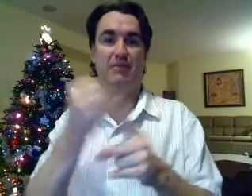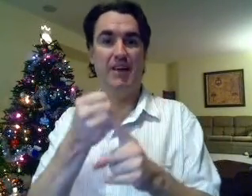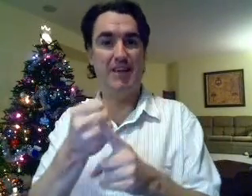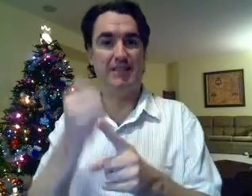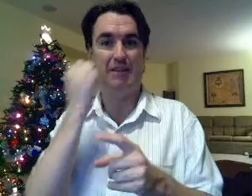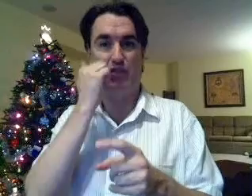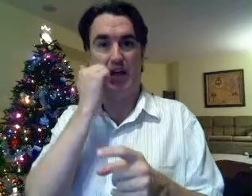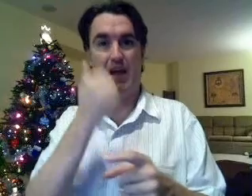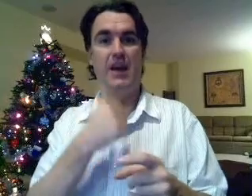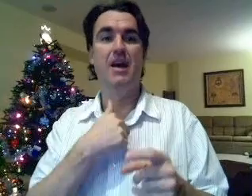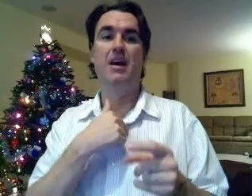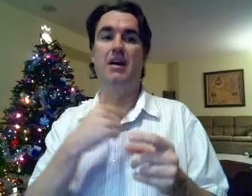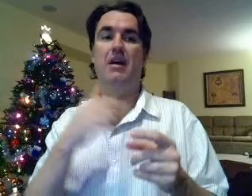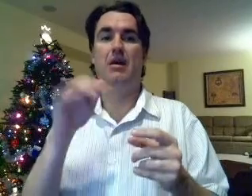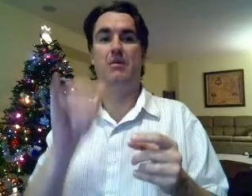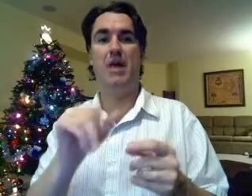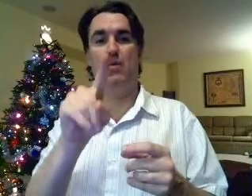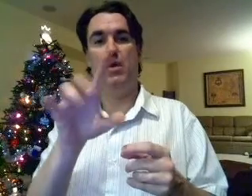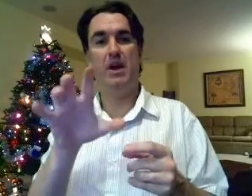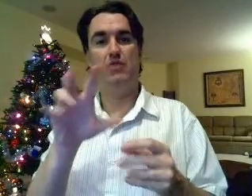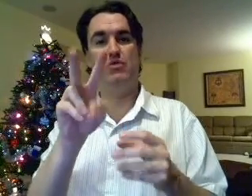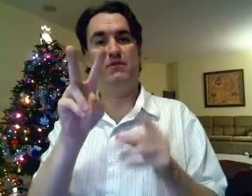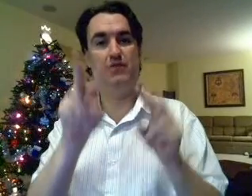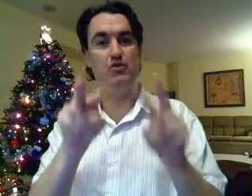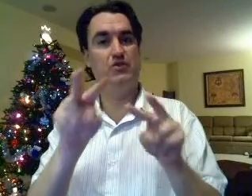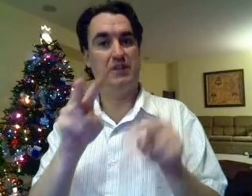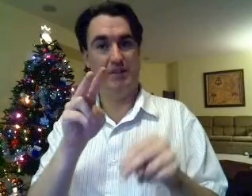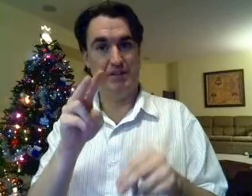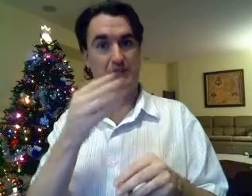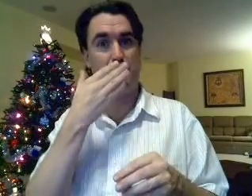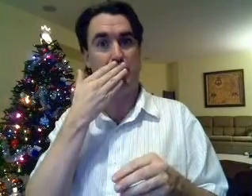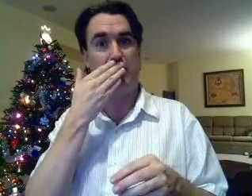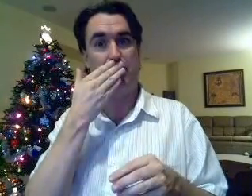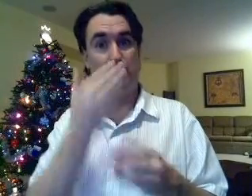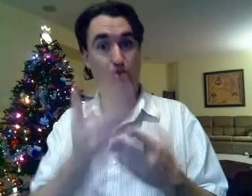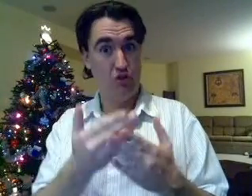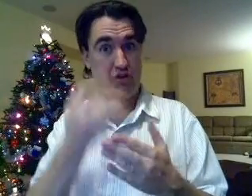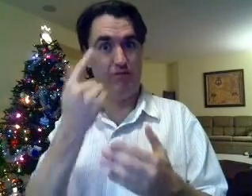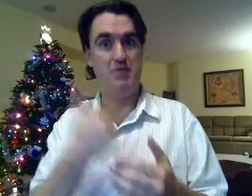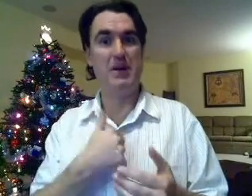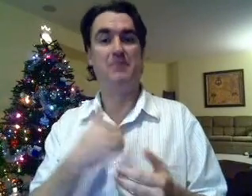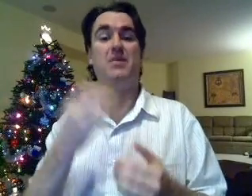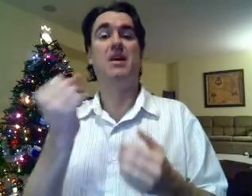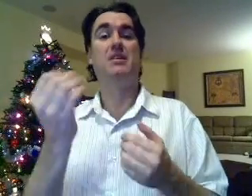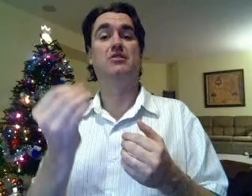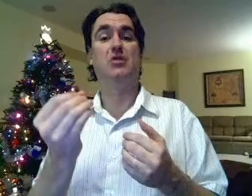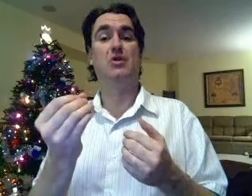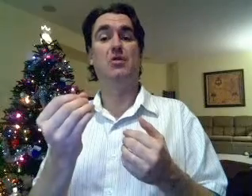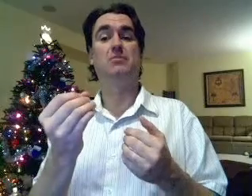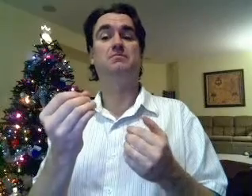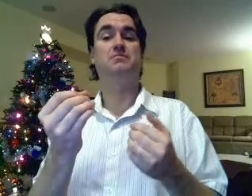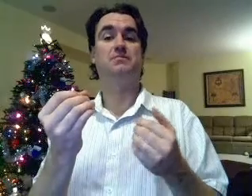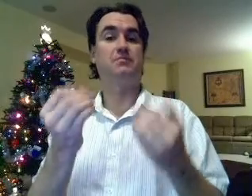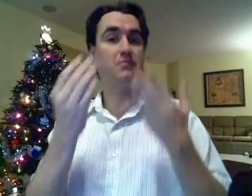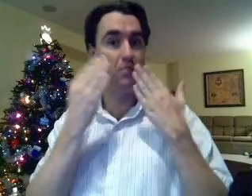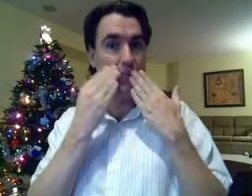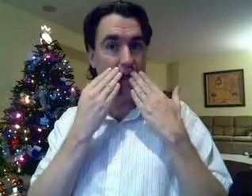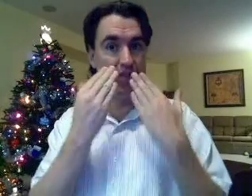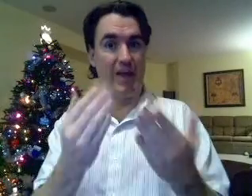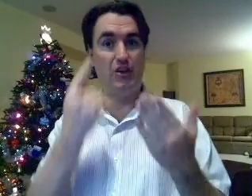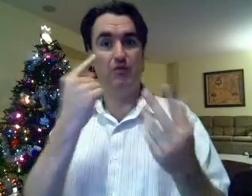hits every day, that 100 views is pretty good for me. So, thank you